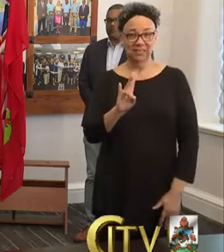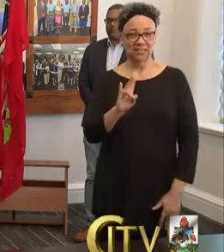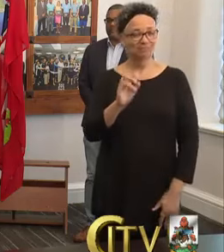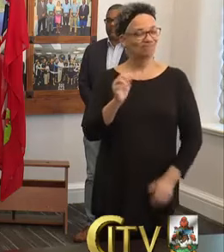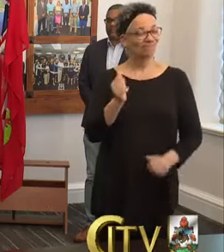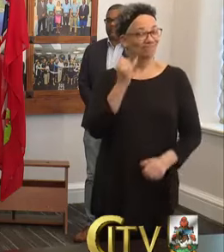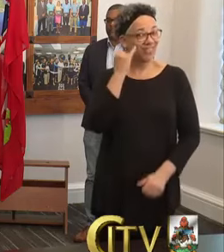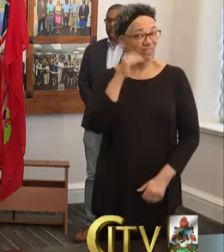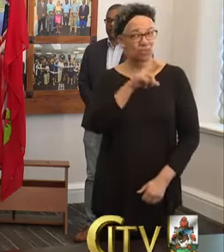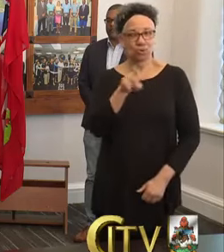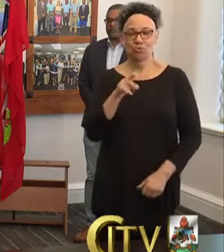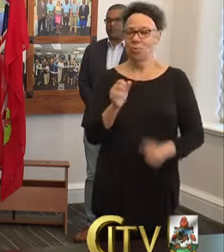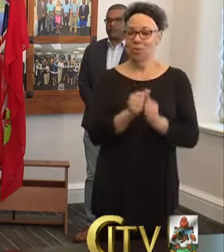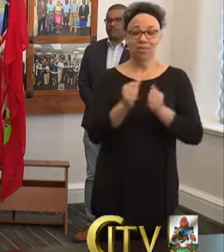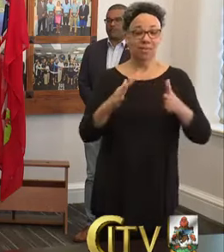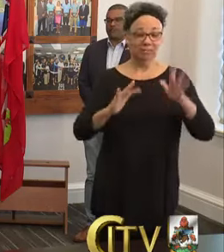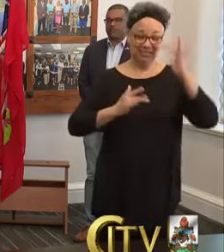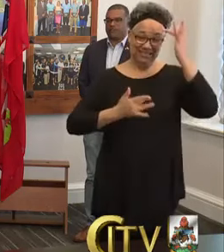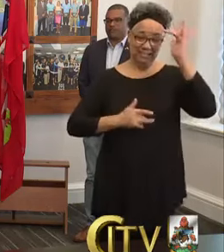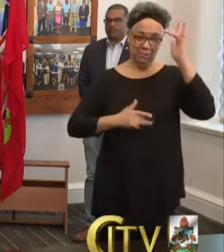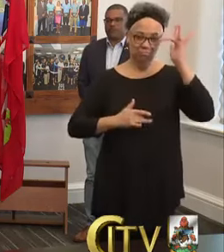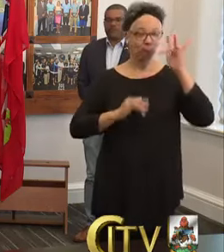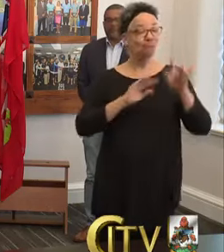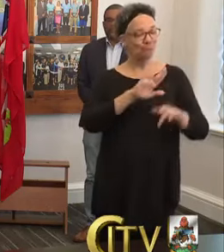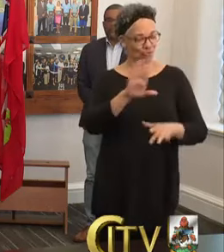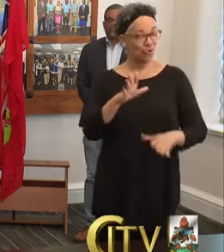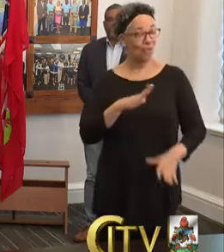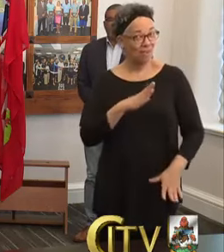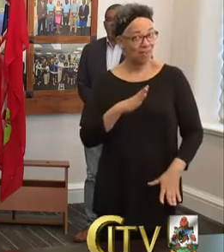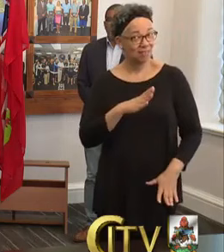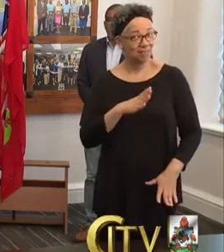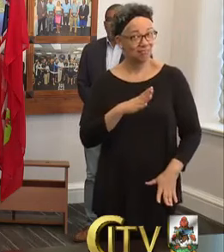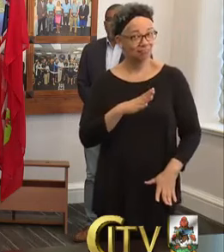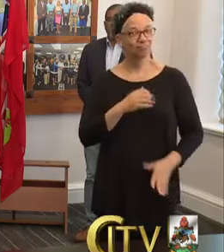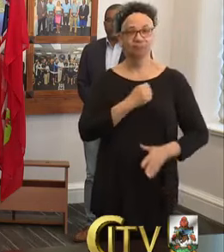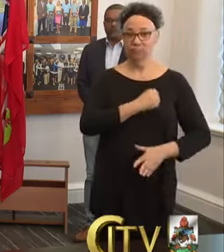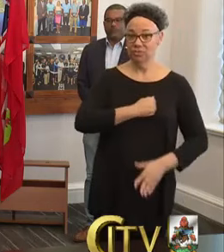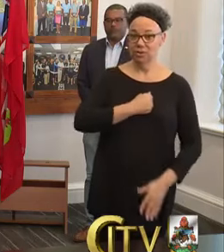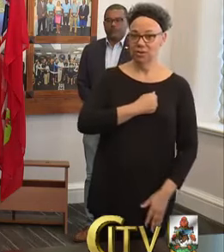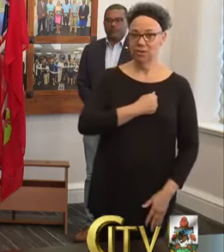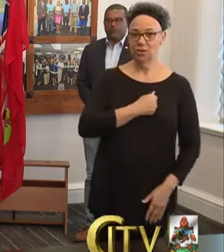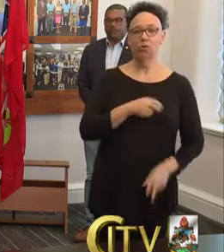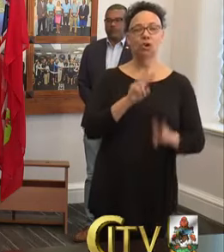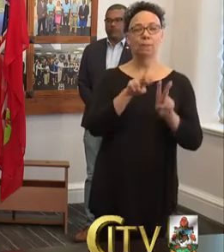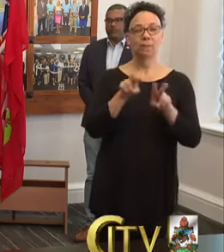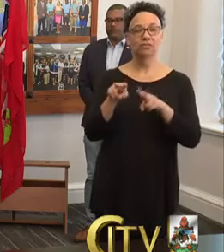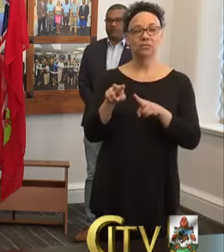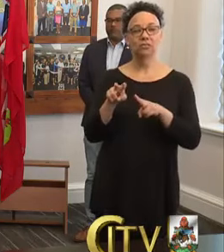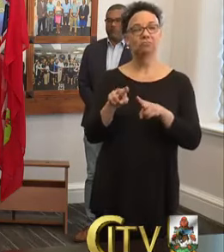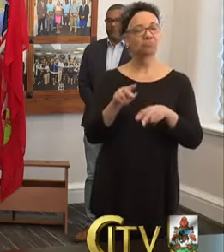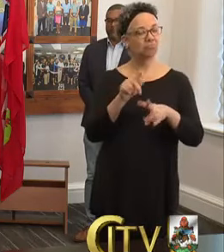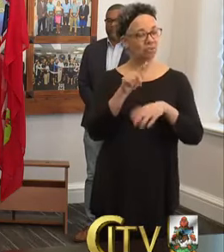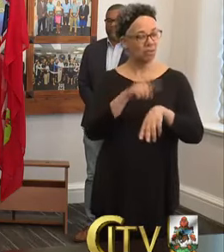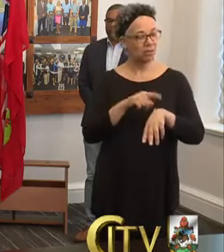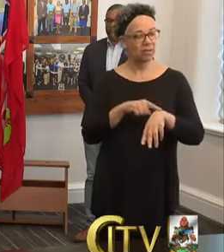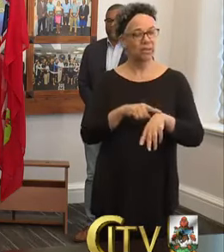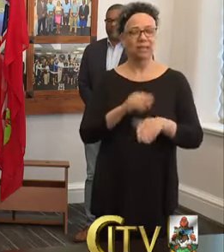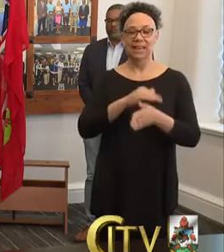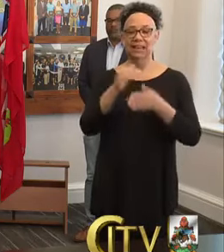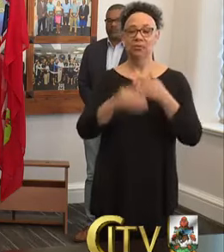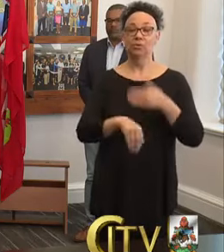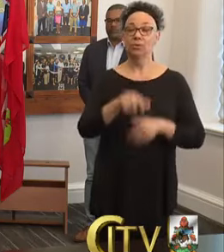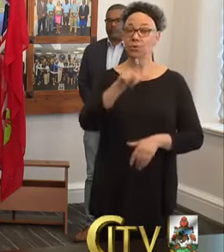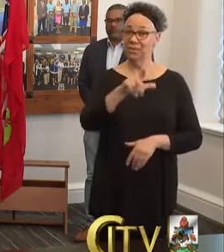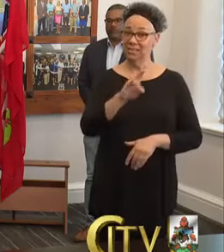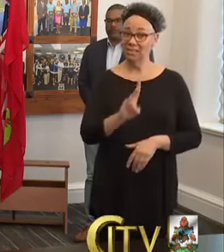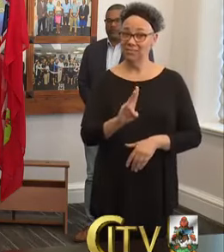any symptoms, you are fine. Sorry, your monitoring period ended on the 27th of March. If you